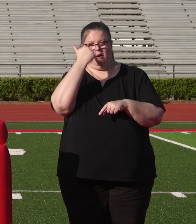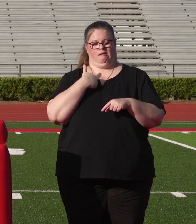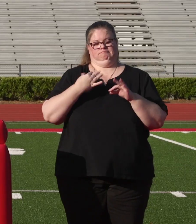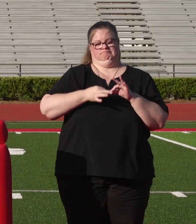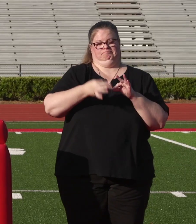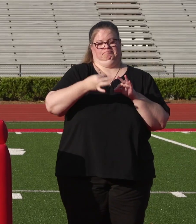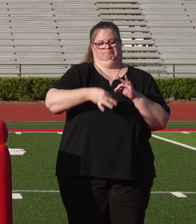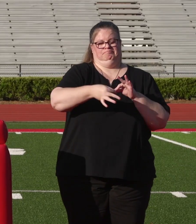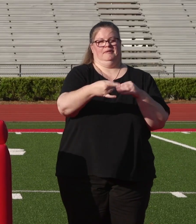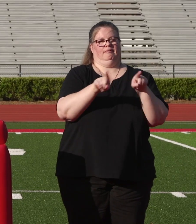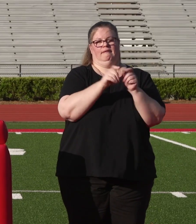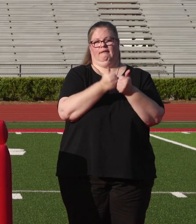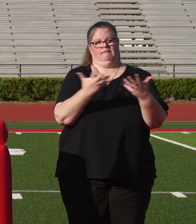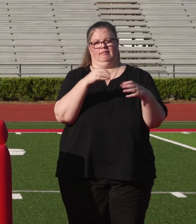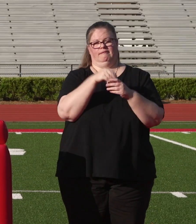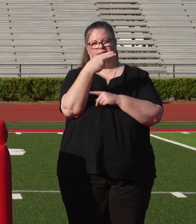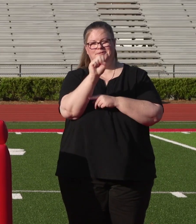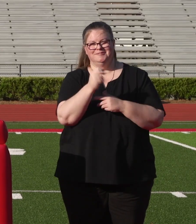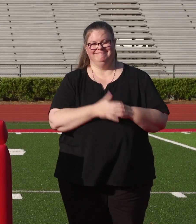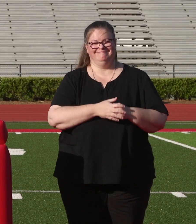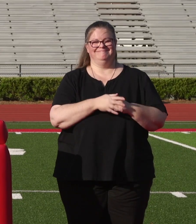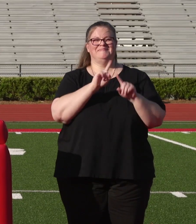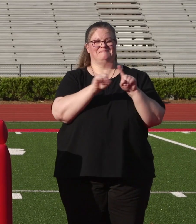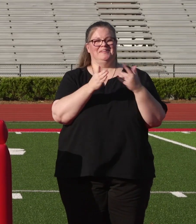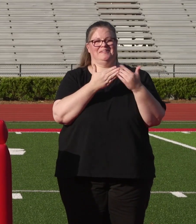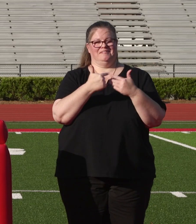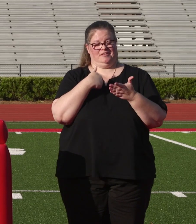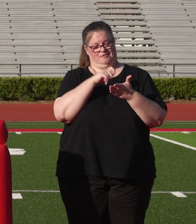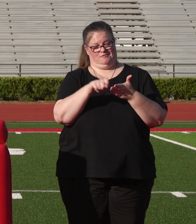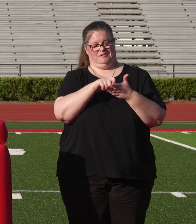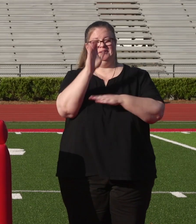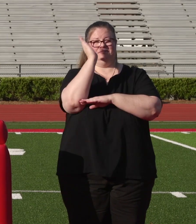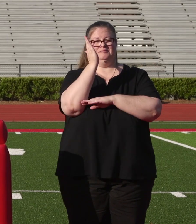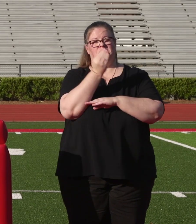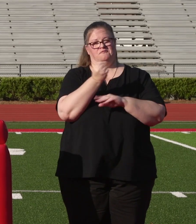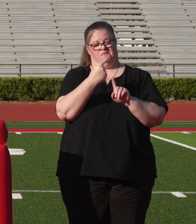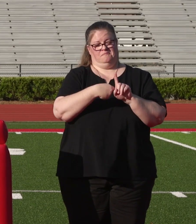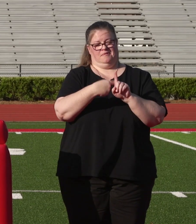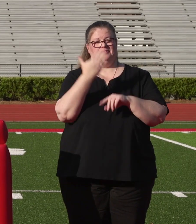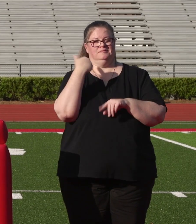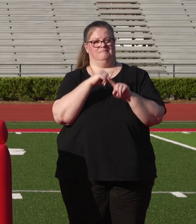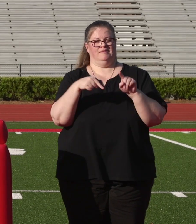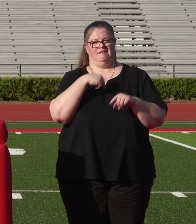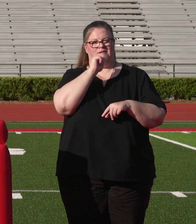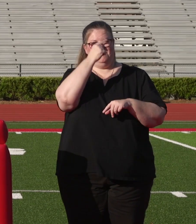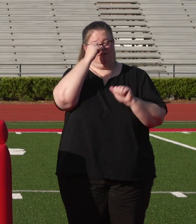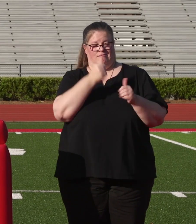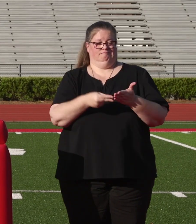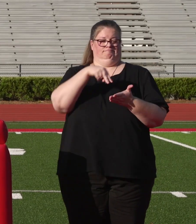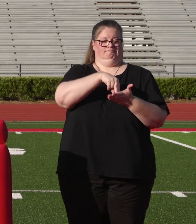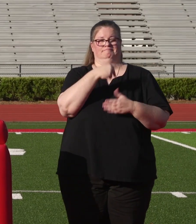this speech just like everything else in high school. But, even if I had written this speech months ago, I really don't think I could get up here and say it.